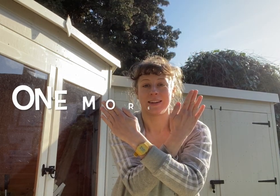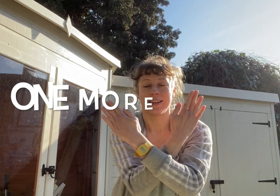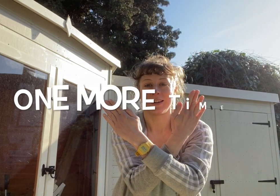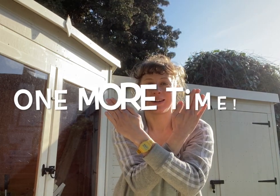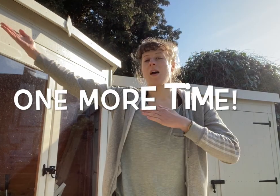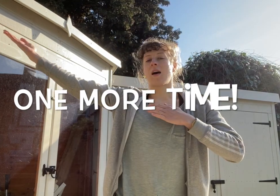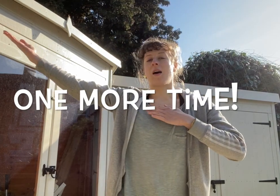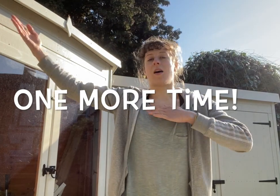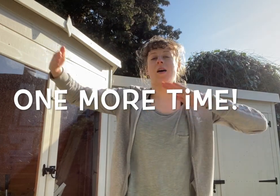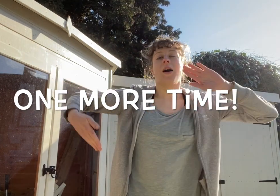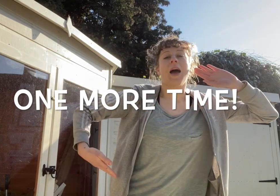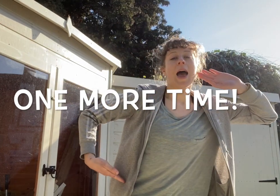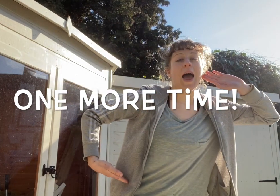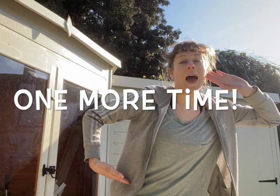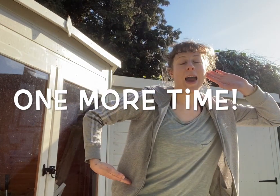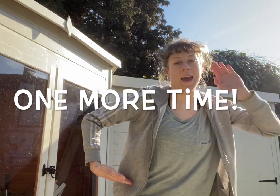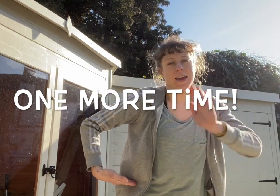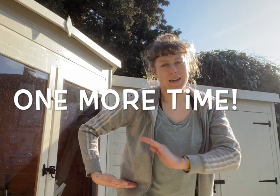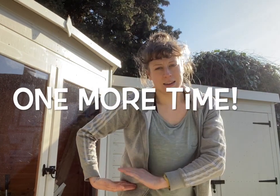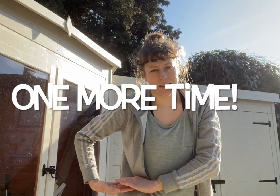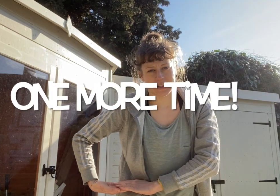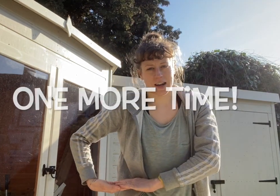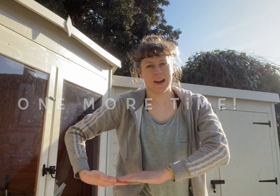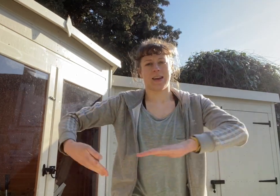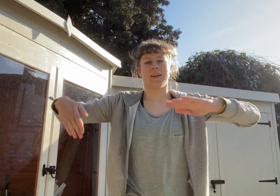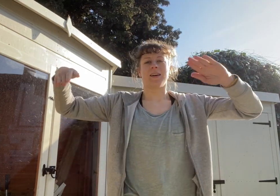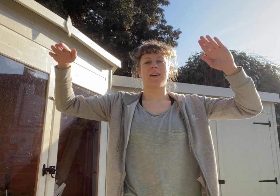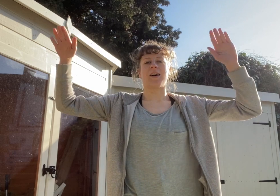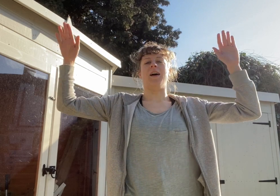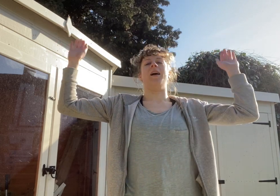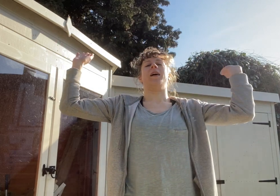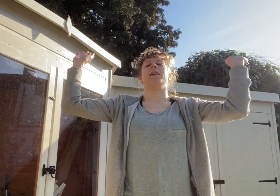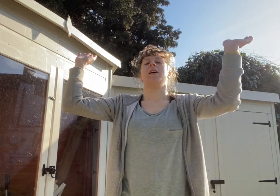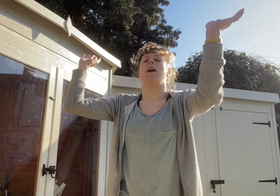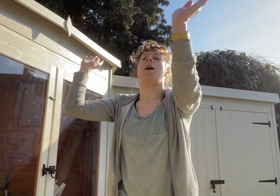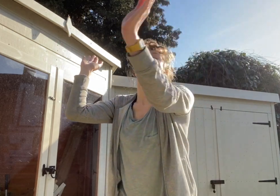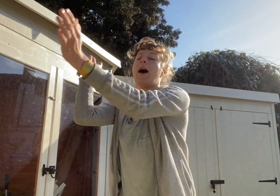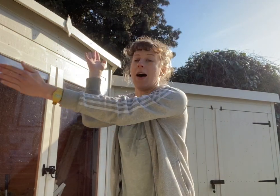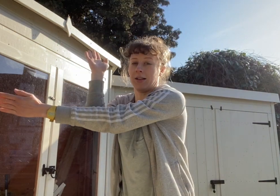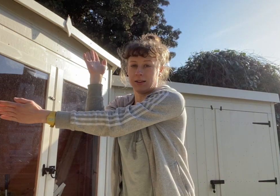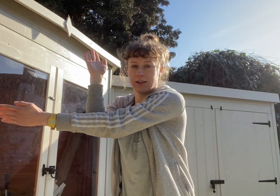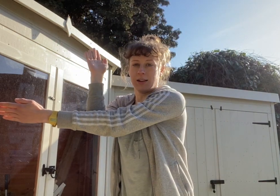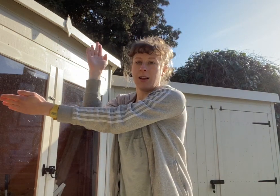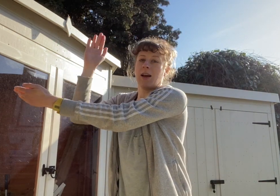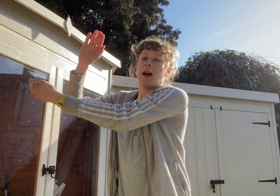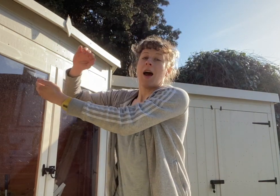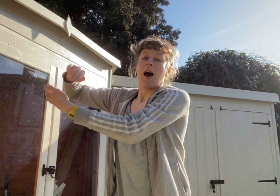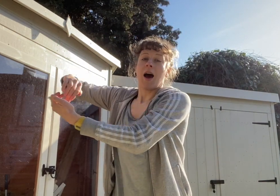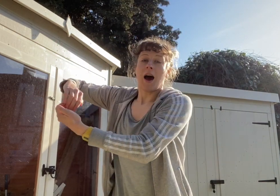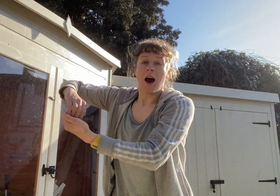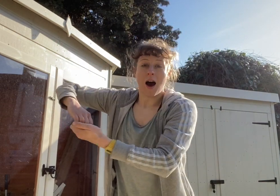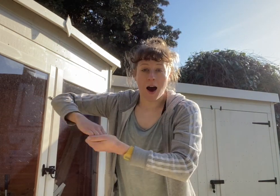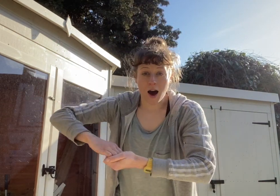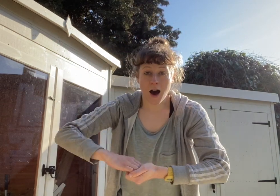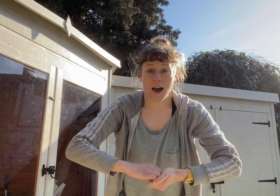R, A, G, I, L. I,